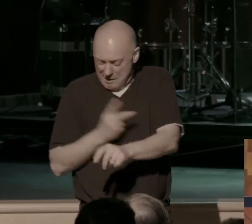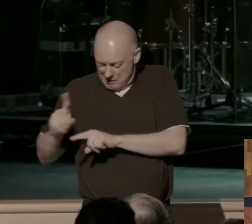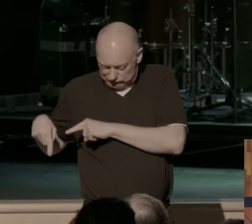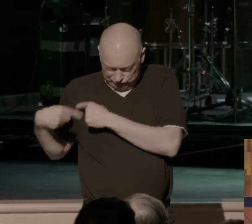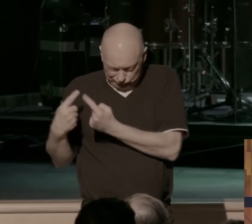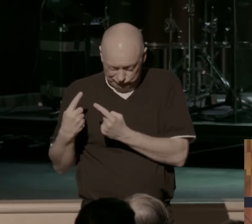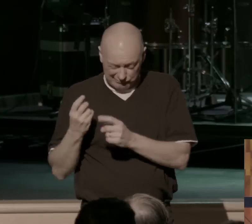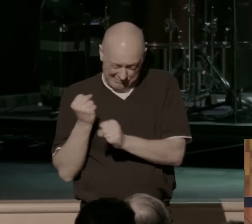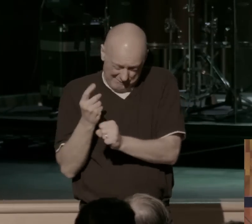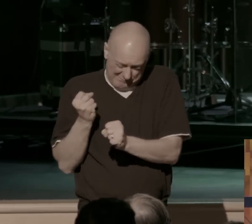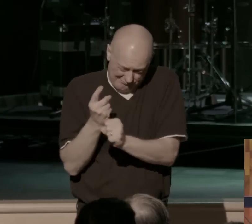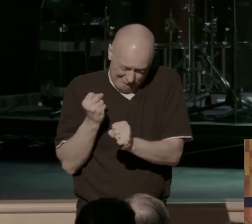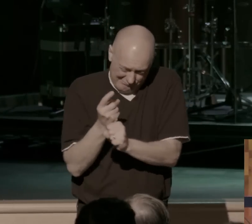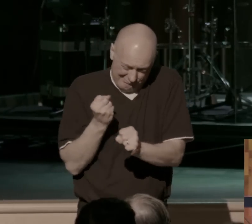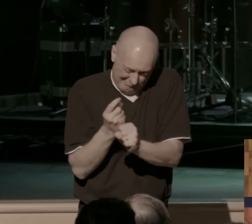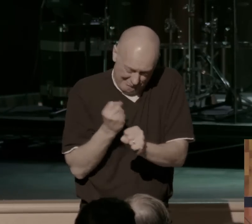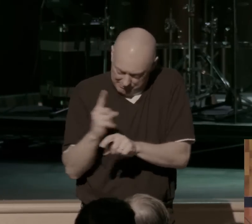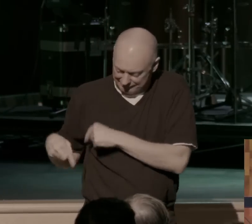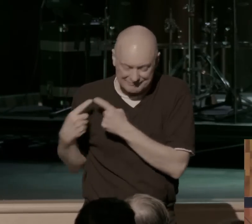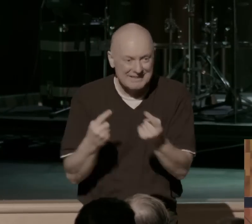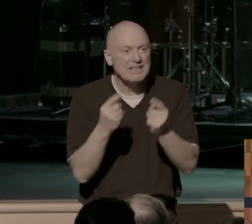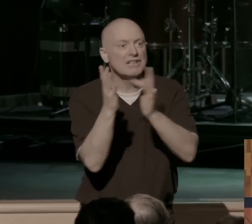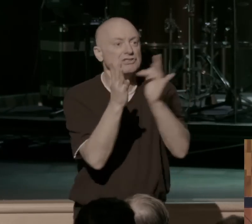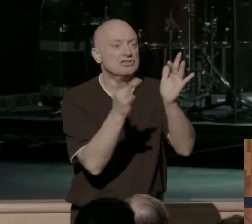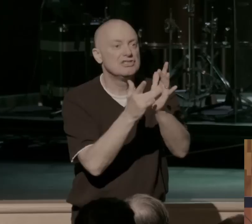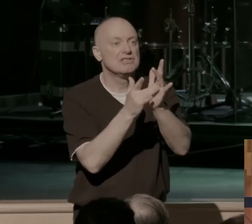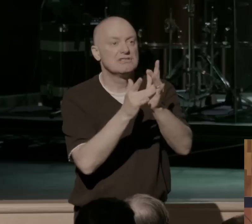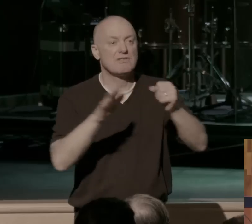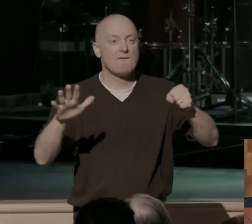after year. He's the one who can take the full payment for our sin.